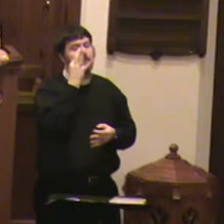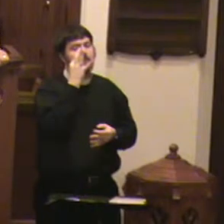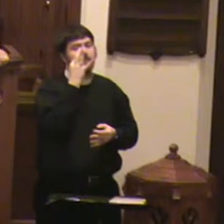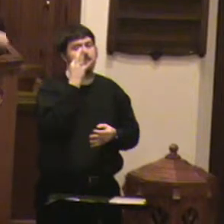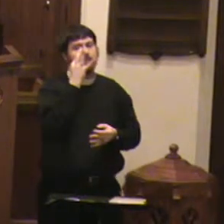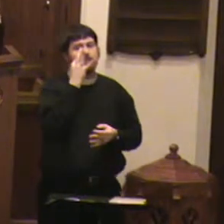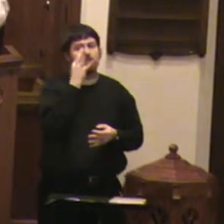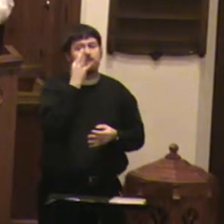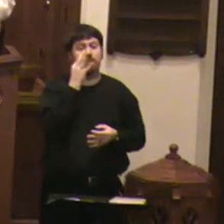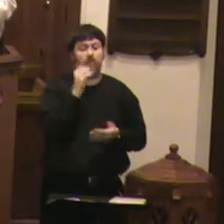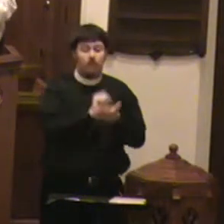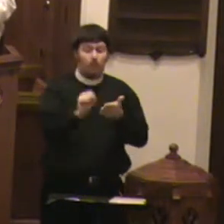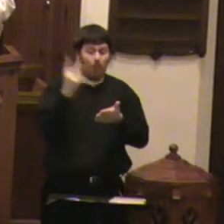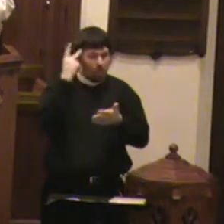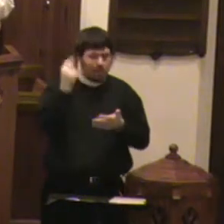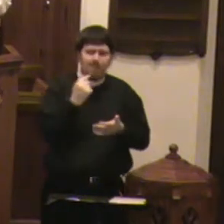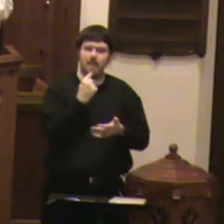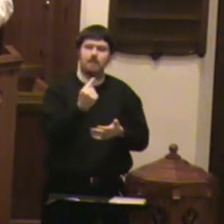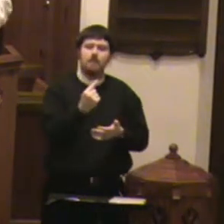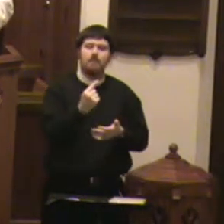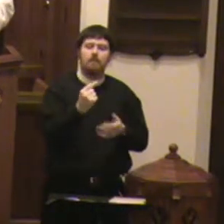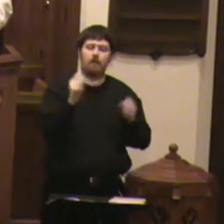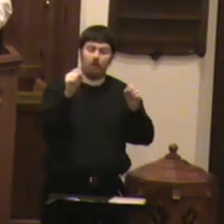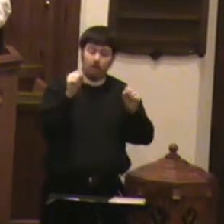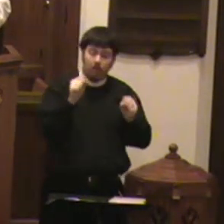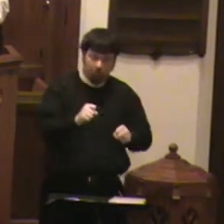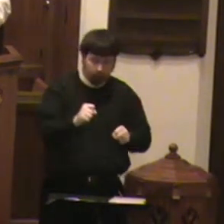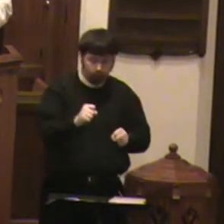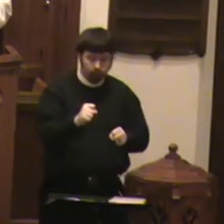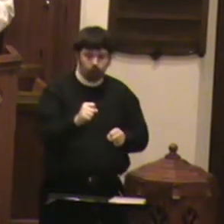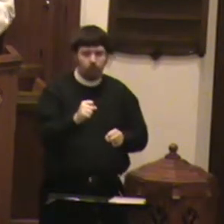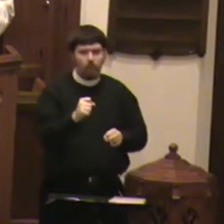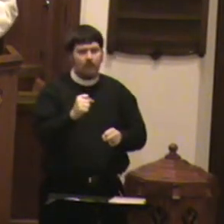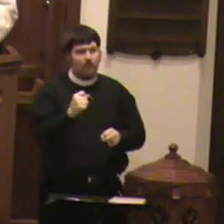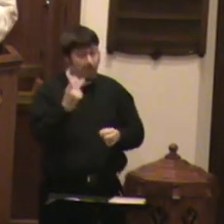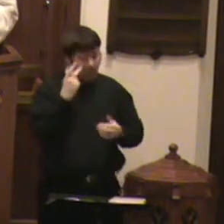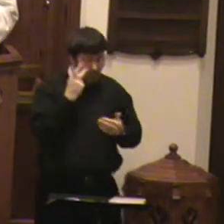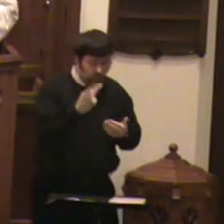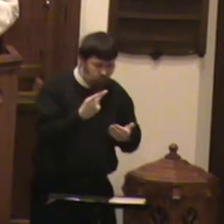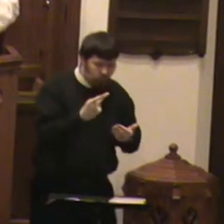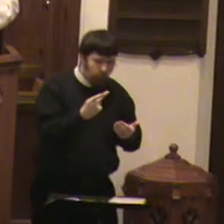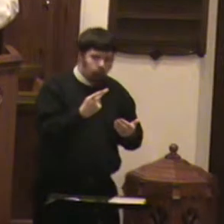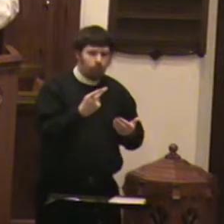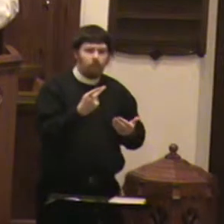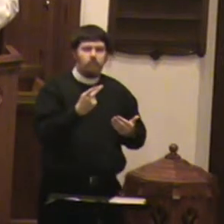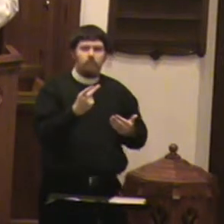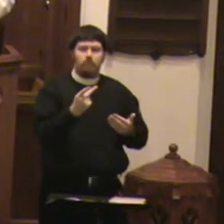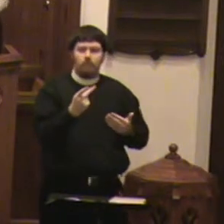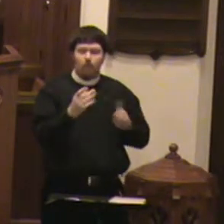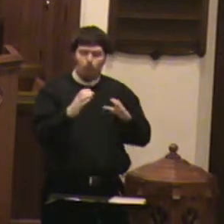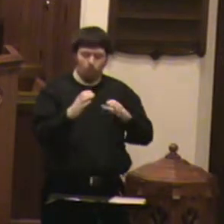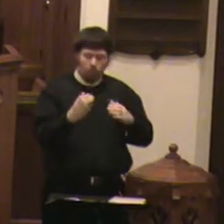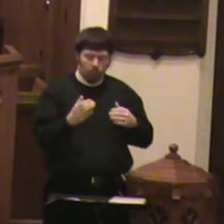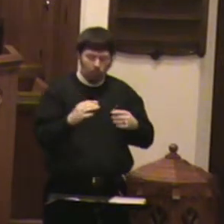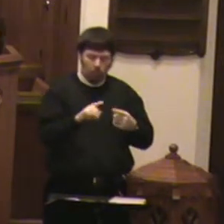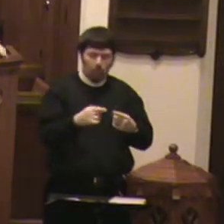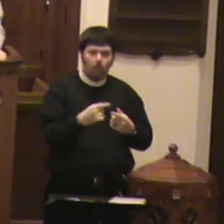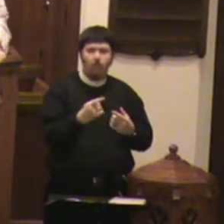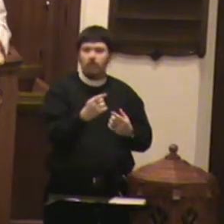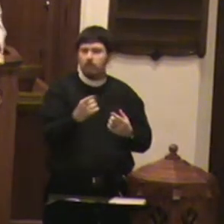And Paul says you can definitely see where you are because he describes the sinful nature